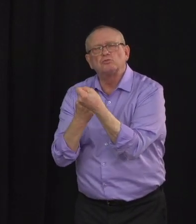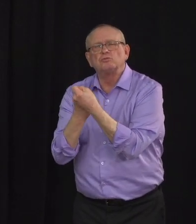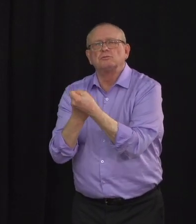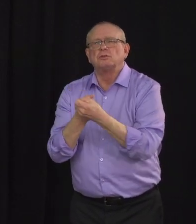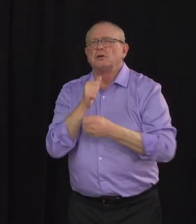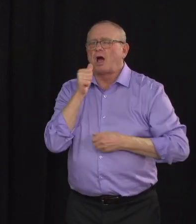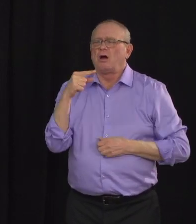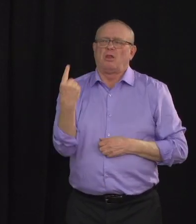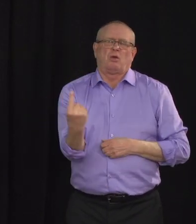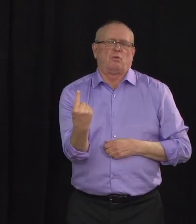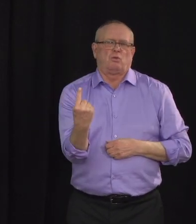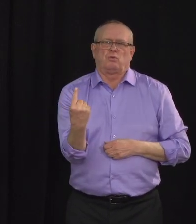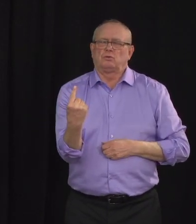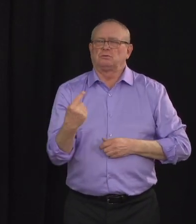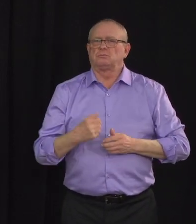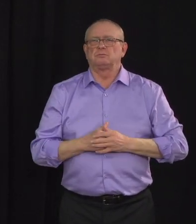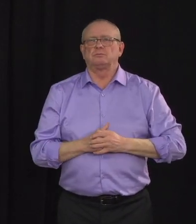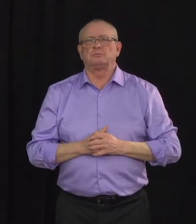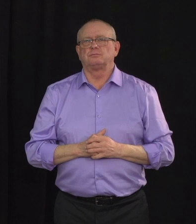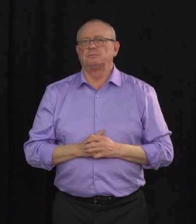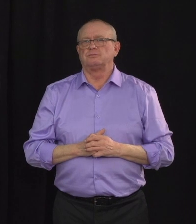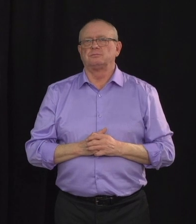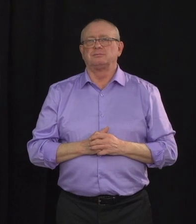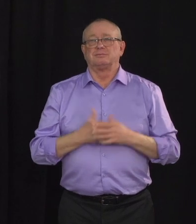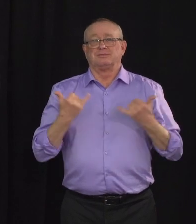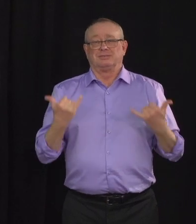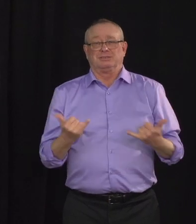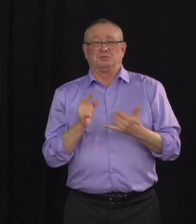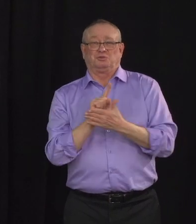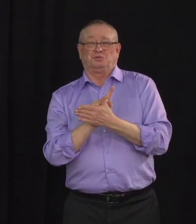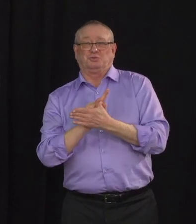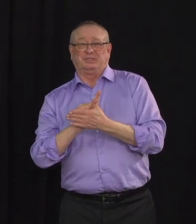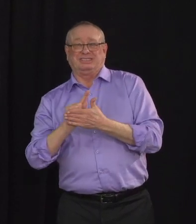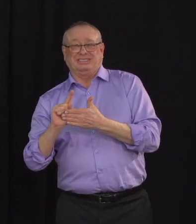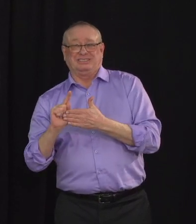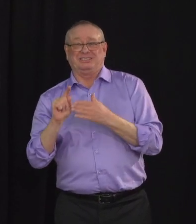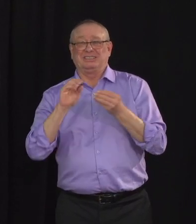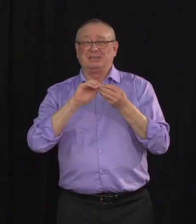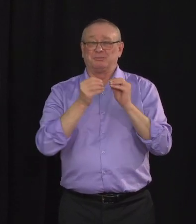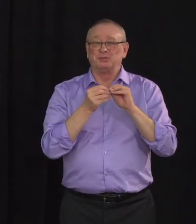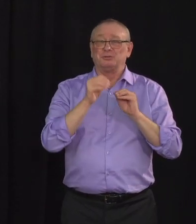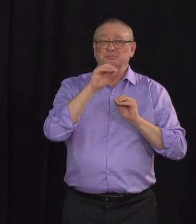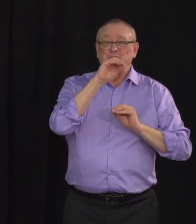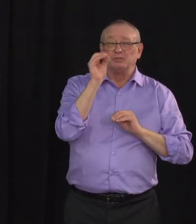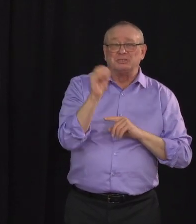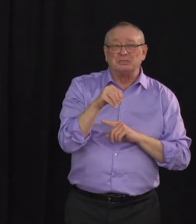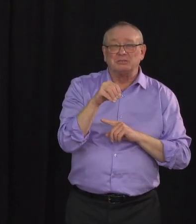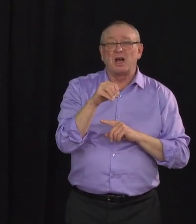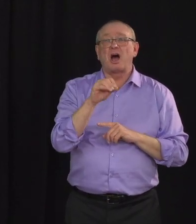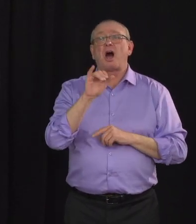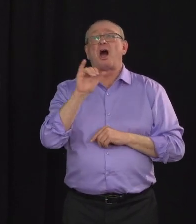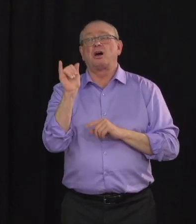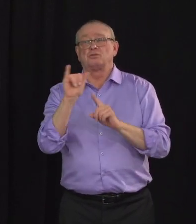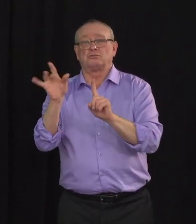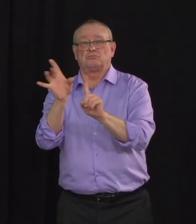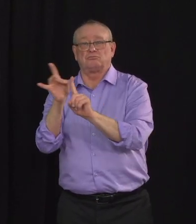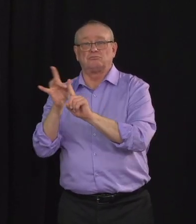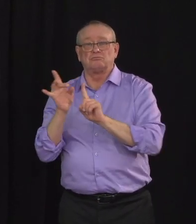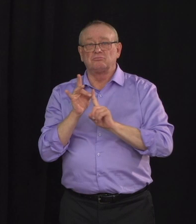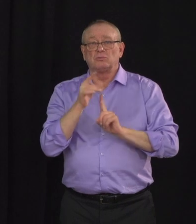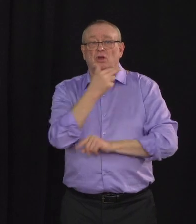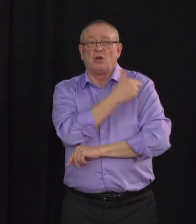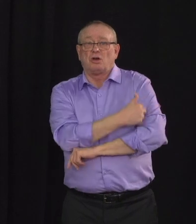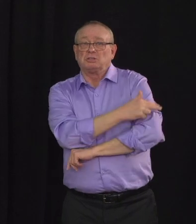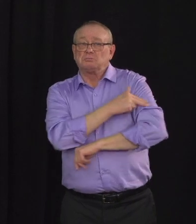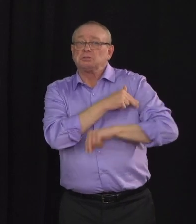As you can see from our numbers this week, our positivity rate, active cases and hospitalizations are continuing to decline.